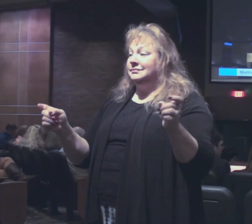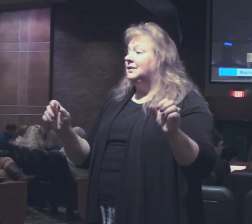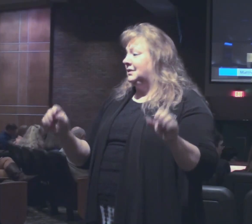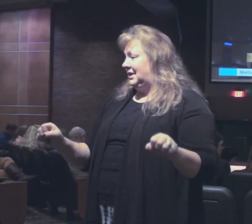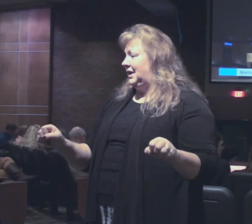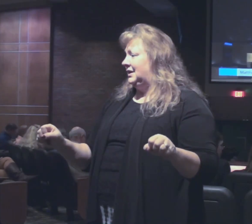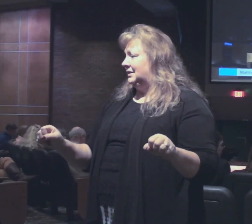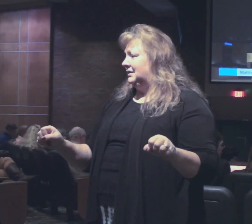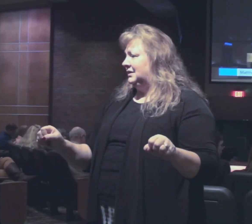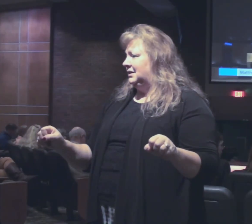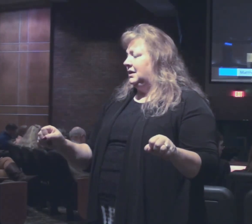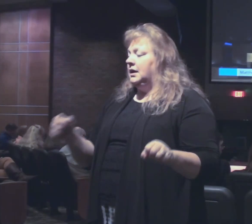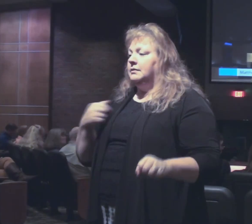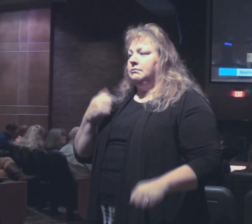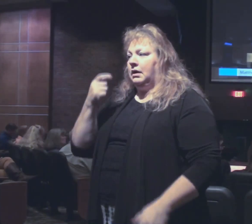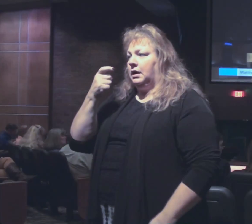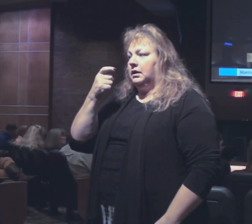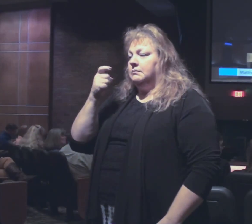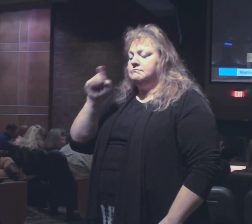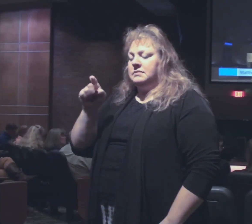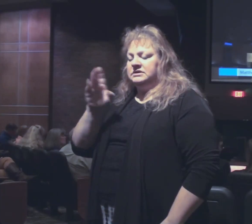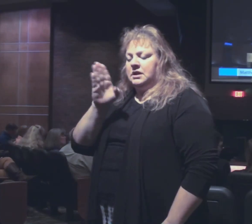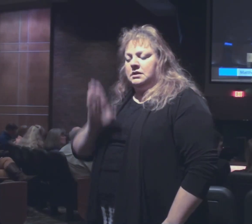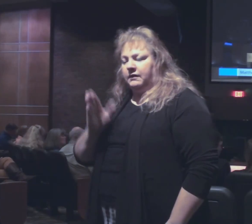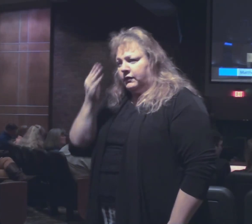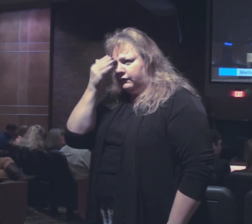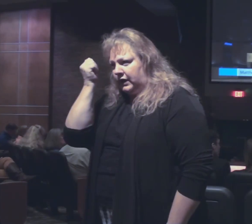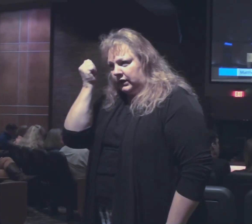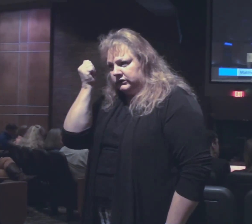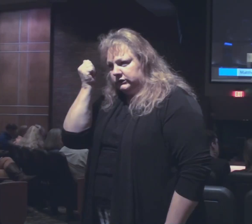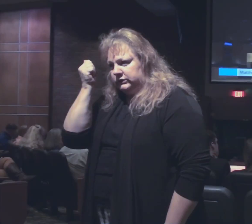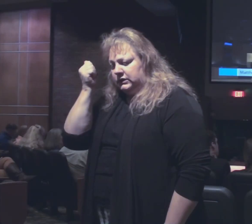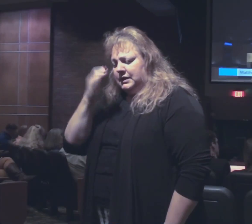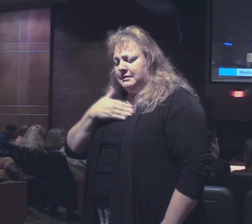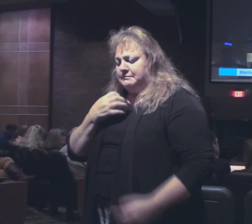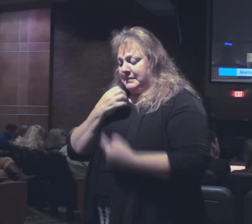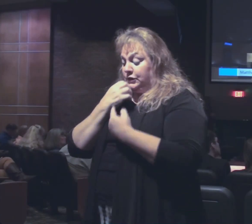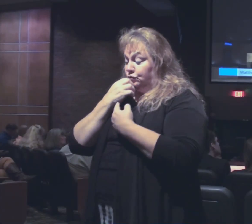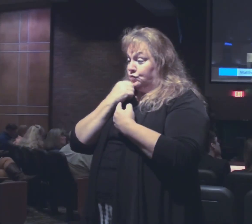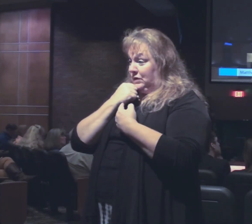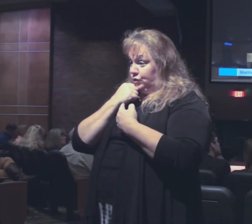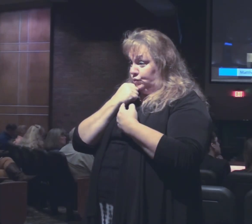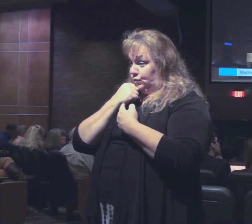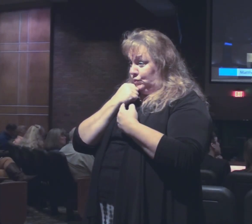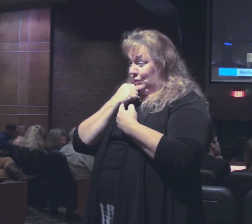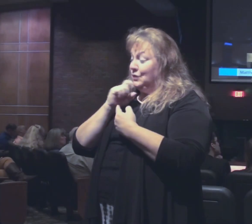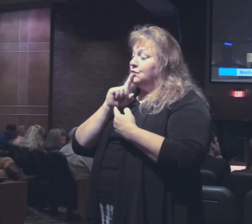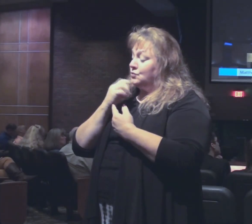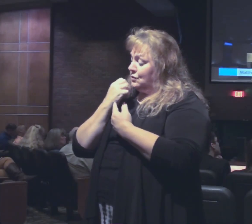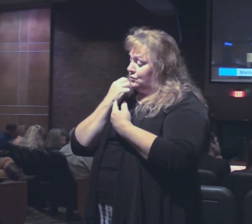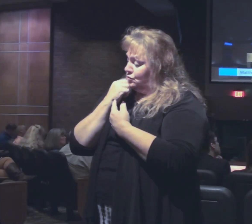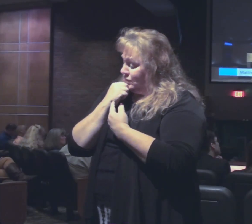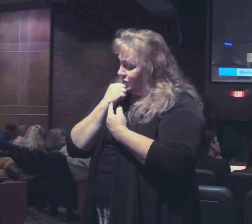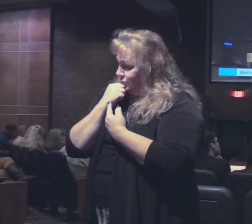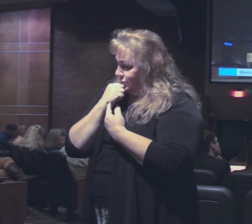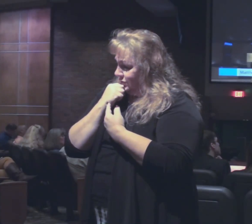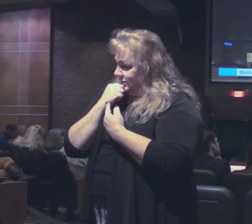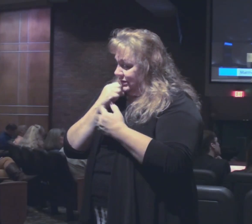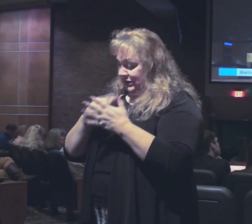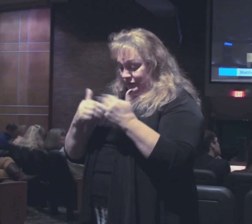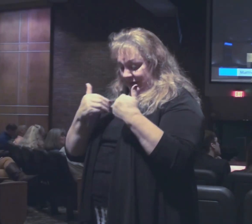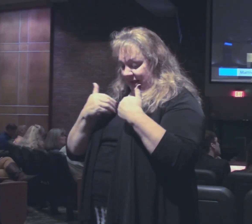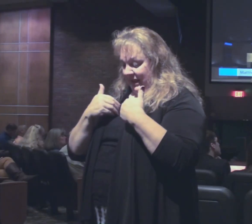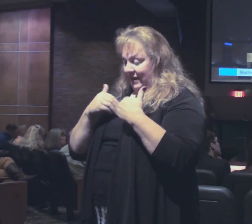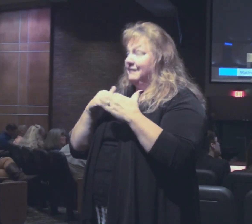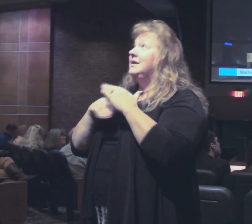But I must never lose sight of the fact. The treasure that is truly treasure to me is what I have